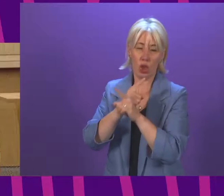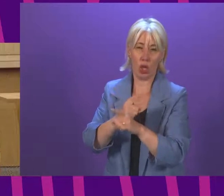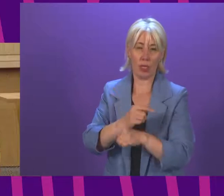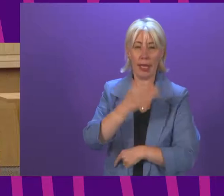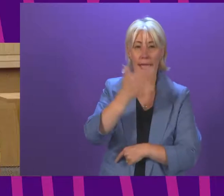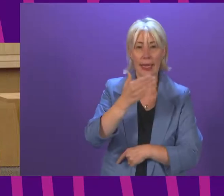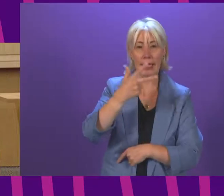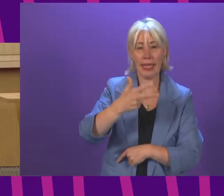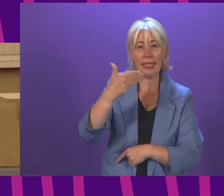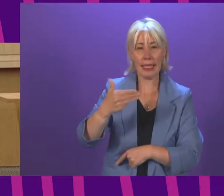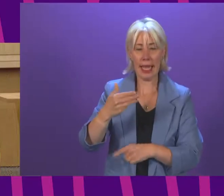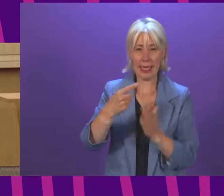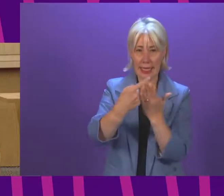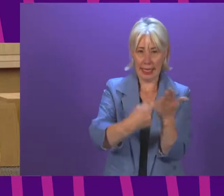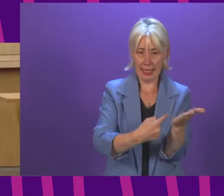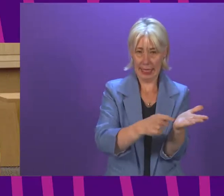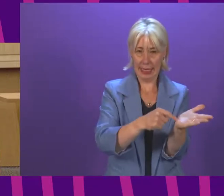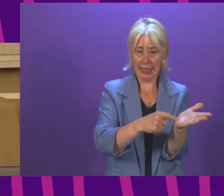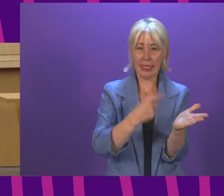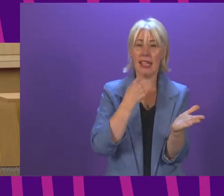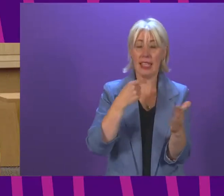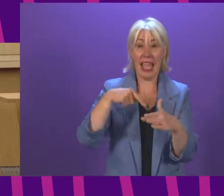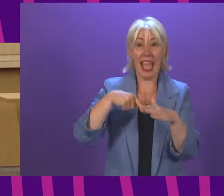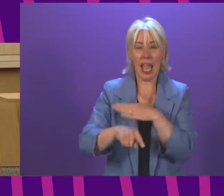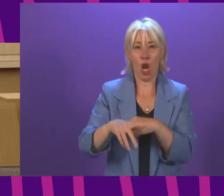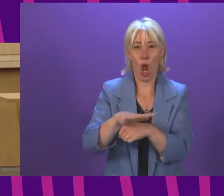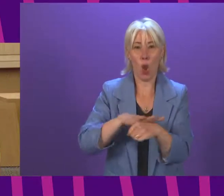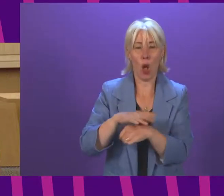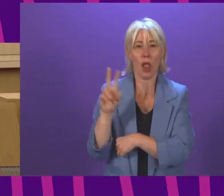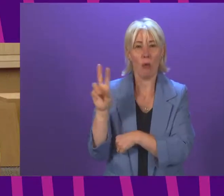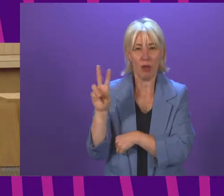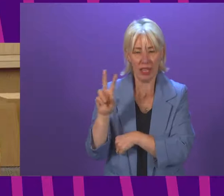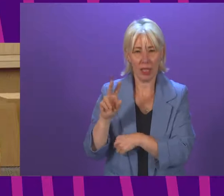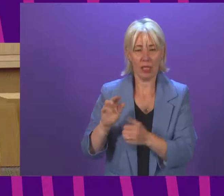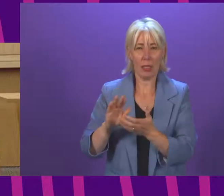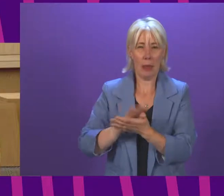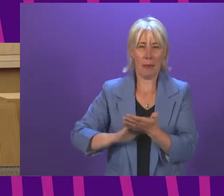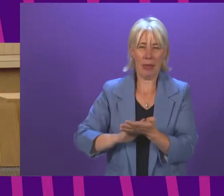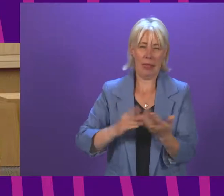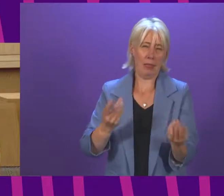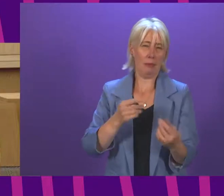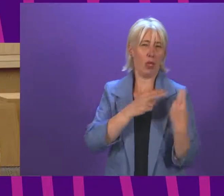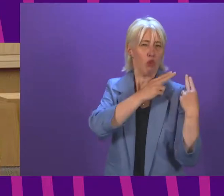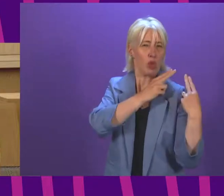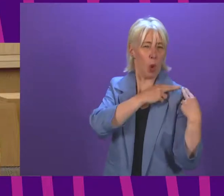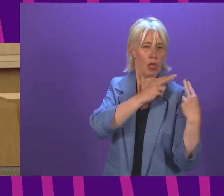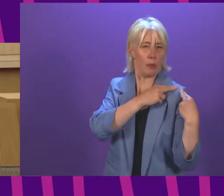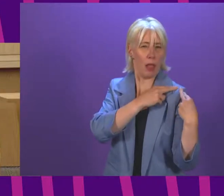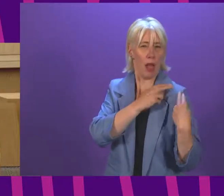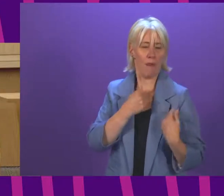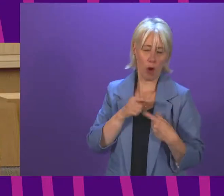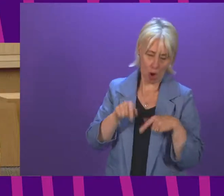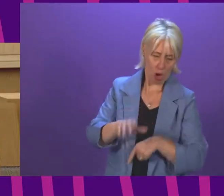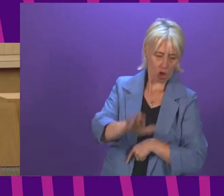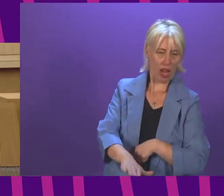Education Bill the words, in local parentis, the definition being responsibility for a child where the